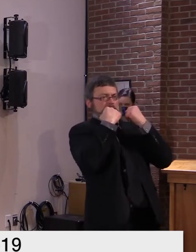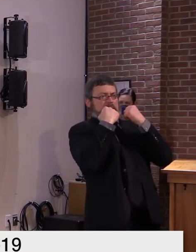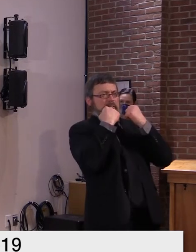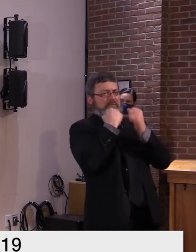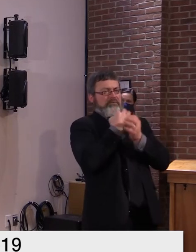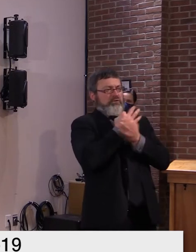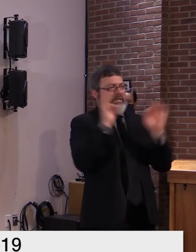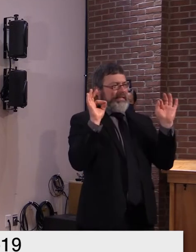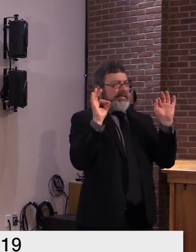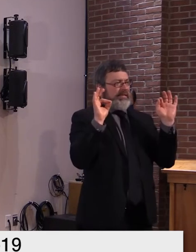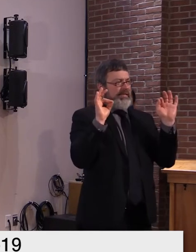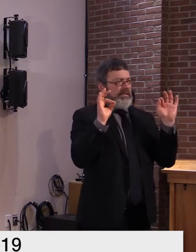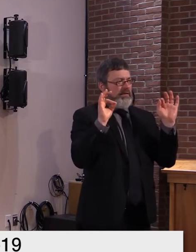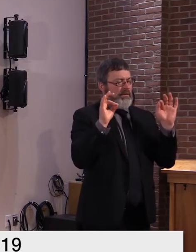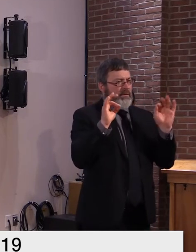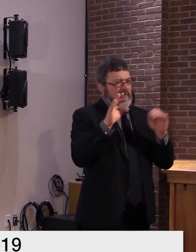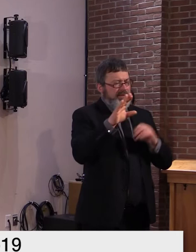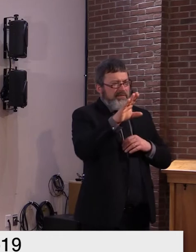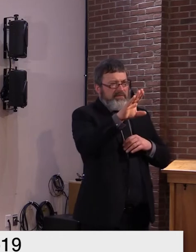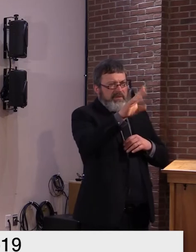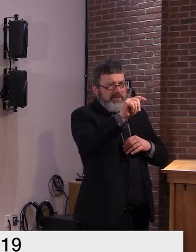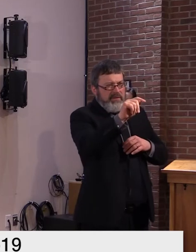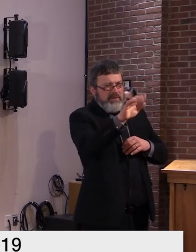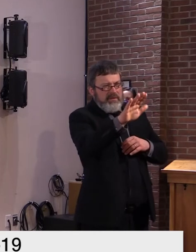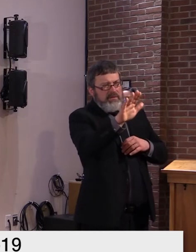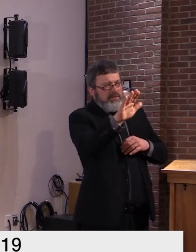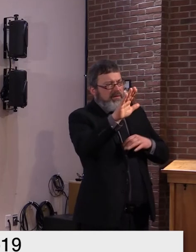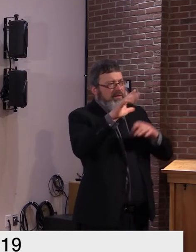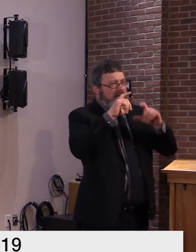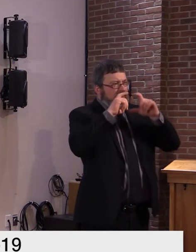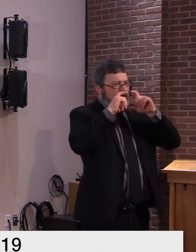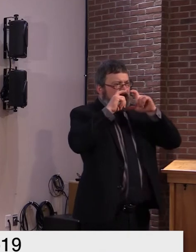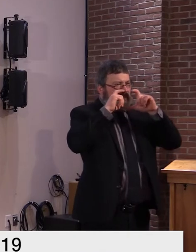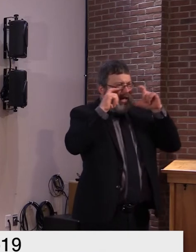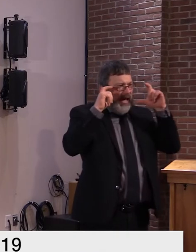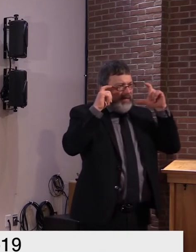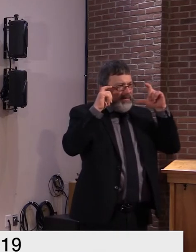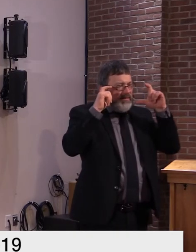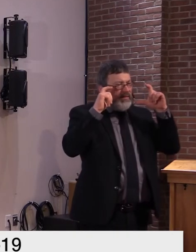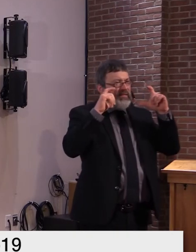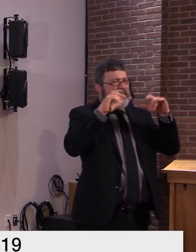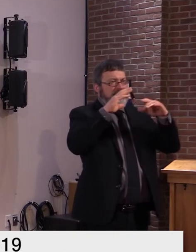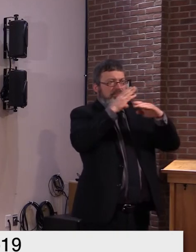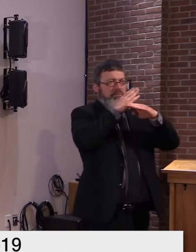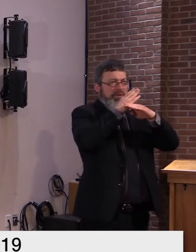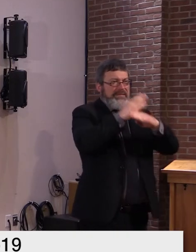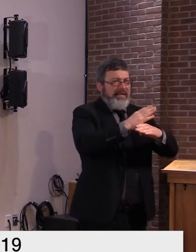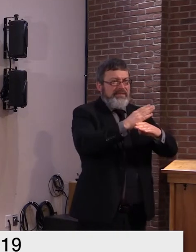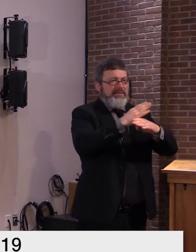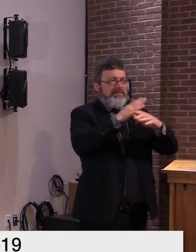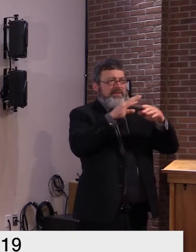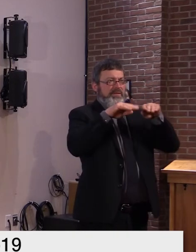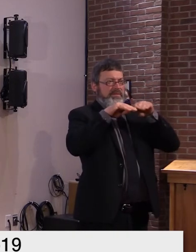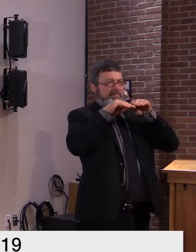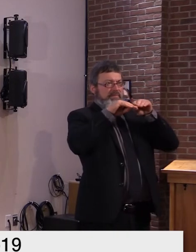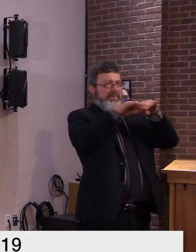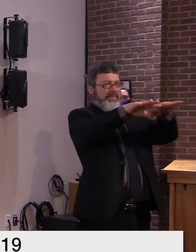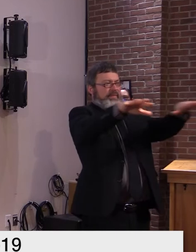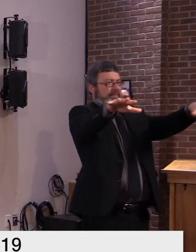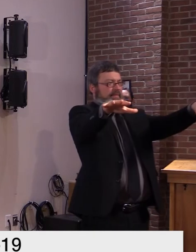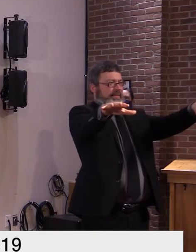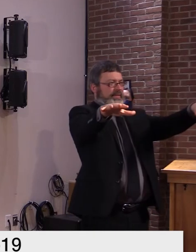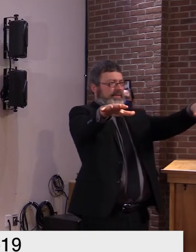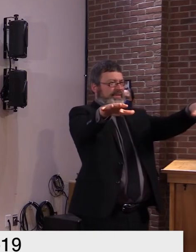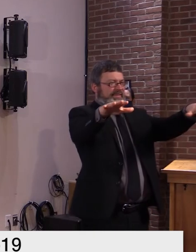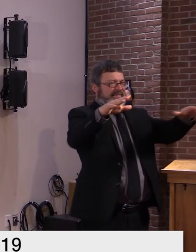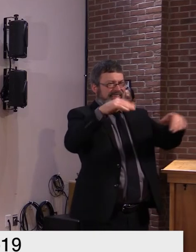to prevent the spread is altruistic. If you don't want to do it for yourself,